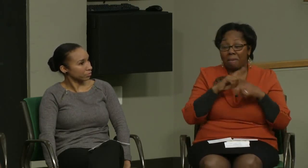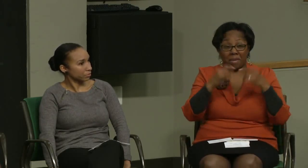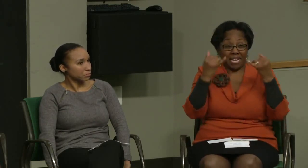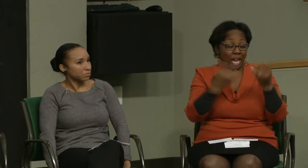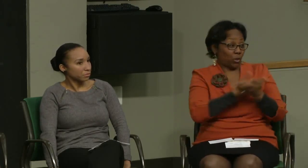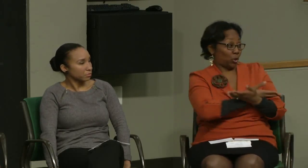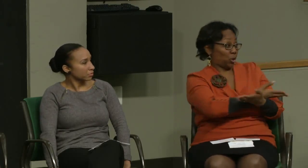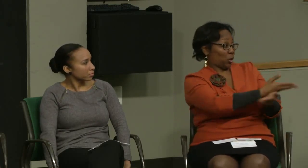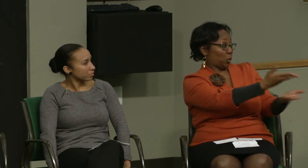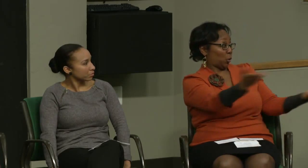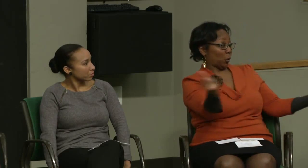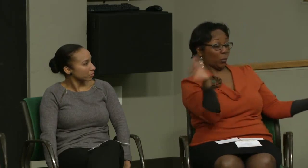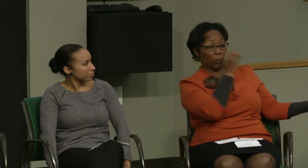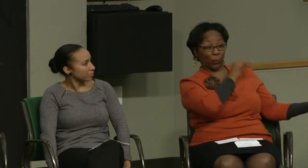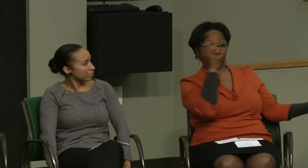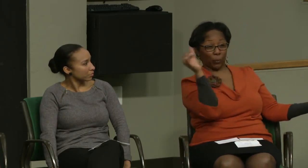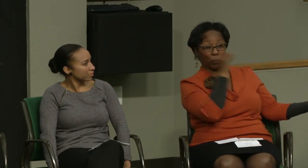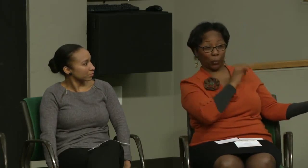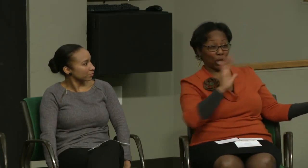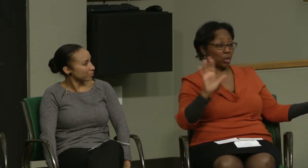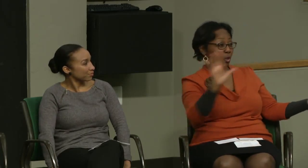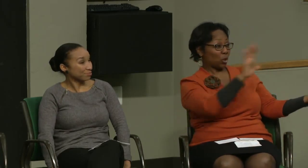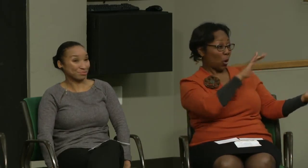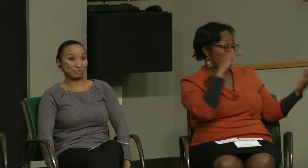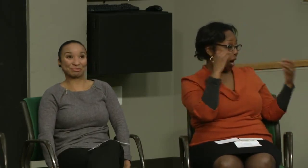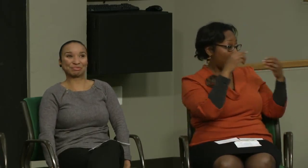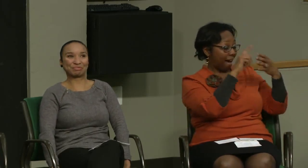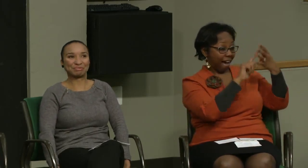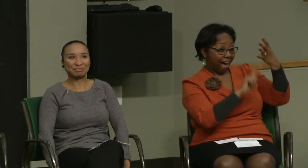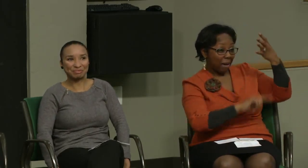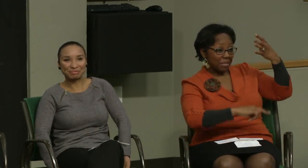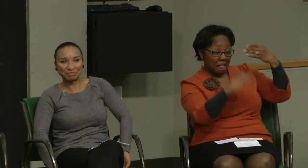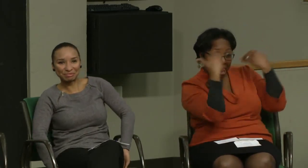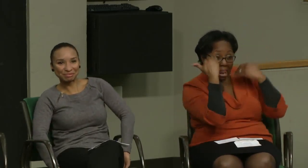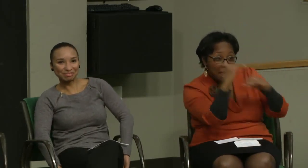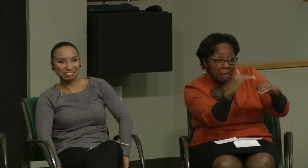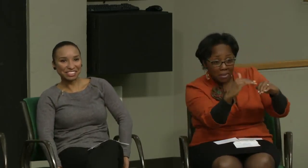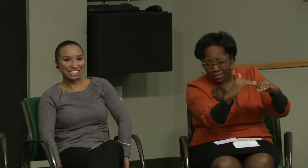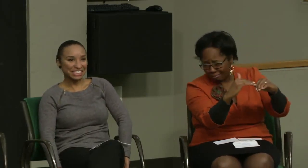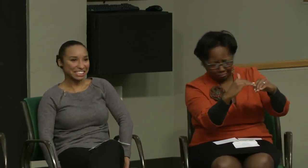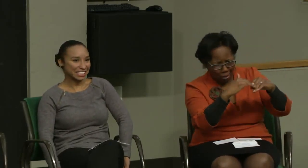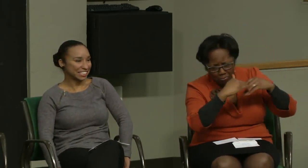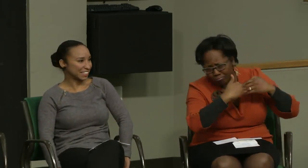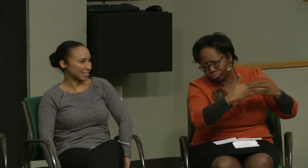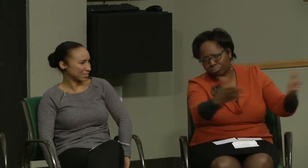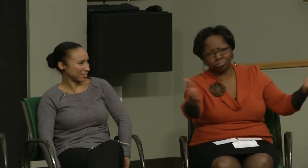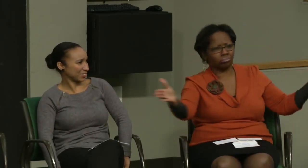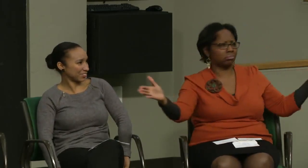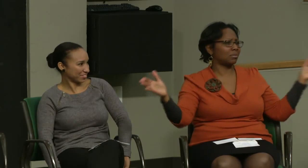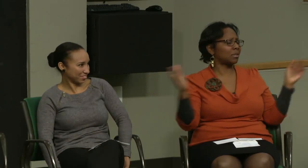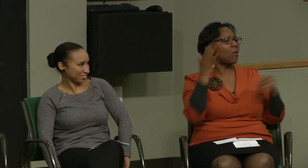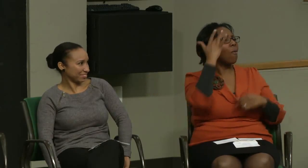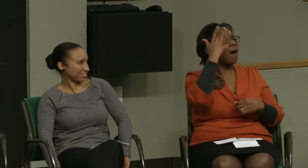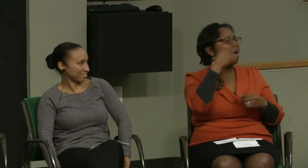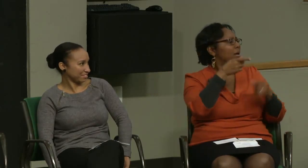and studied together. But now, for you all, the options that you have are completely